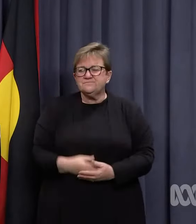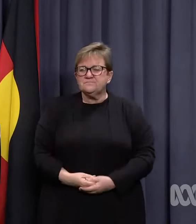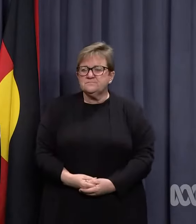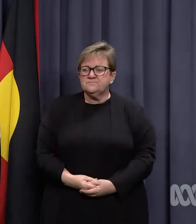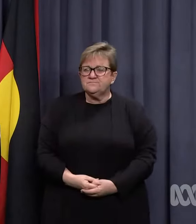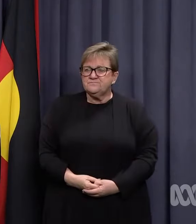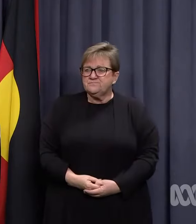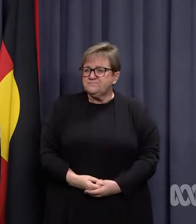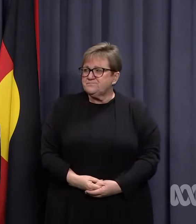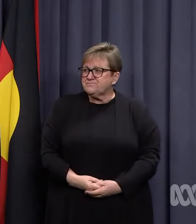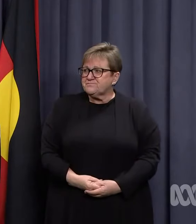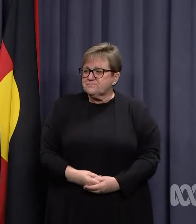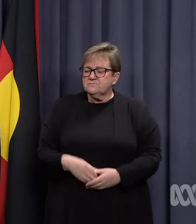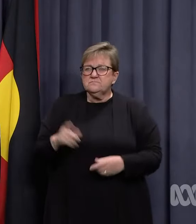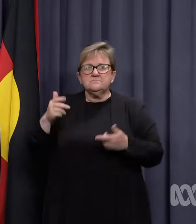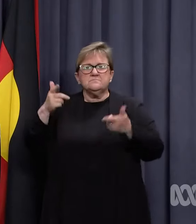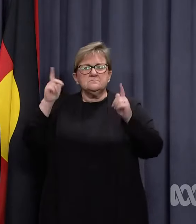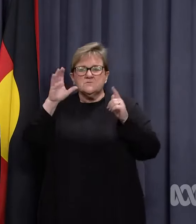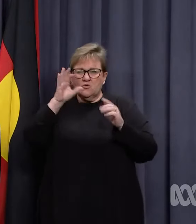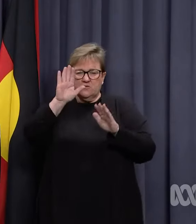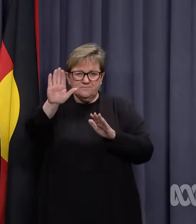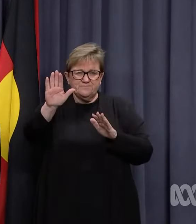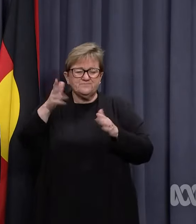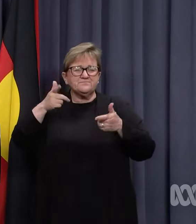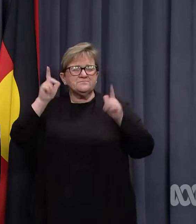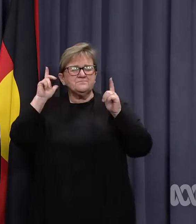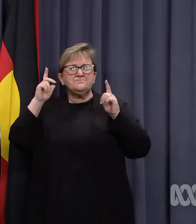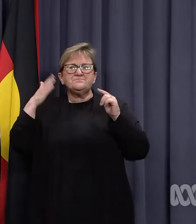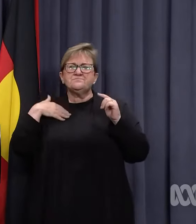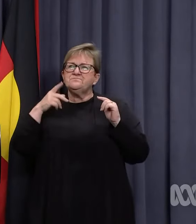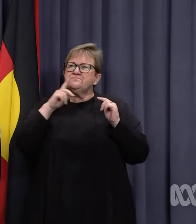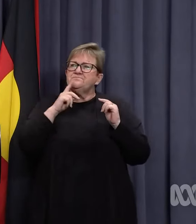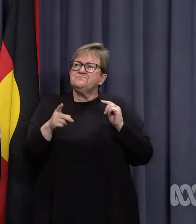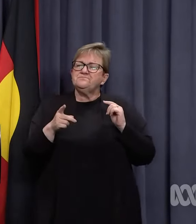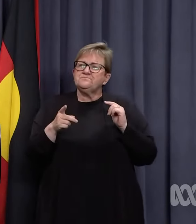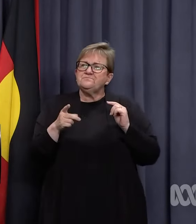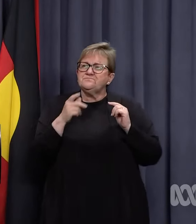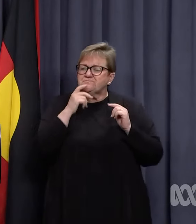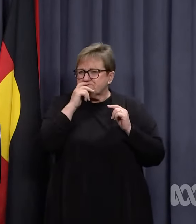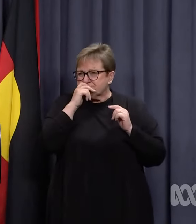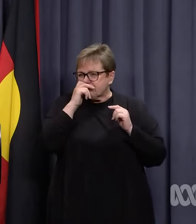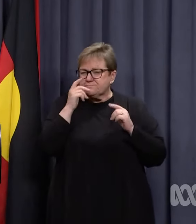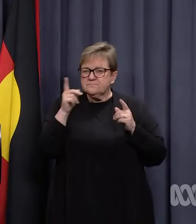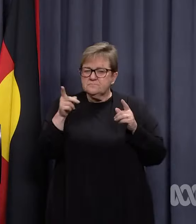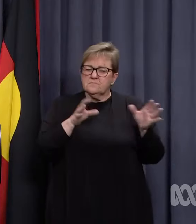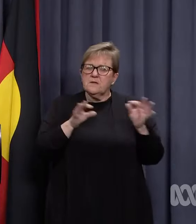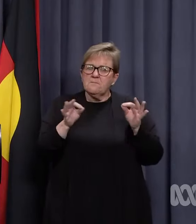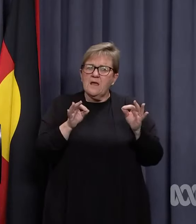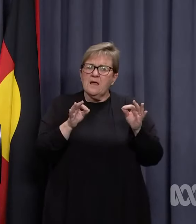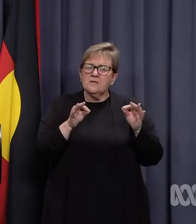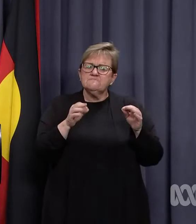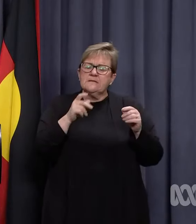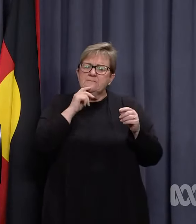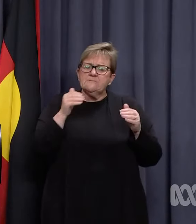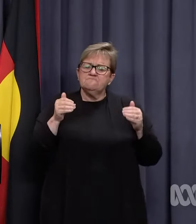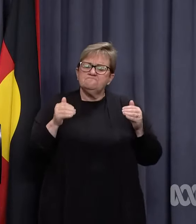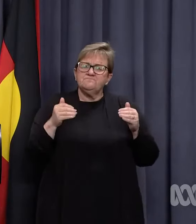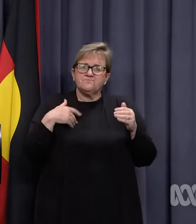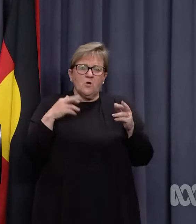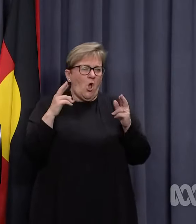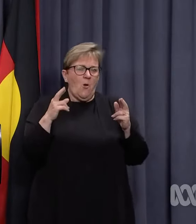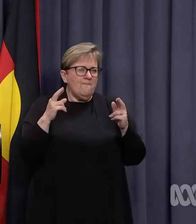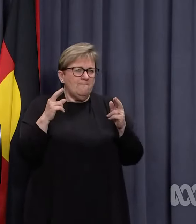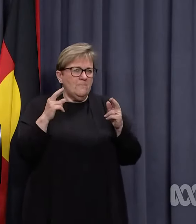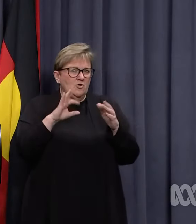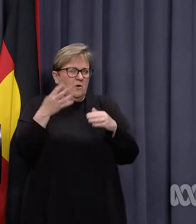we do. And patients. The Chief Health Officer did say that the modelling was conservative. I hope that